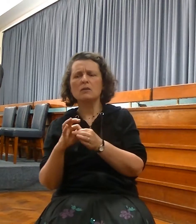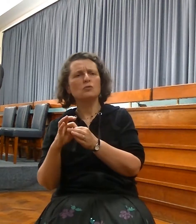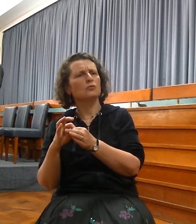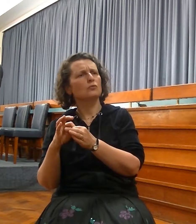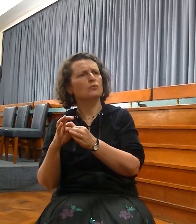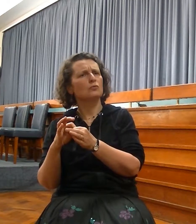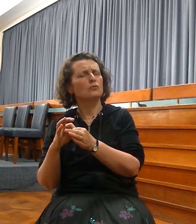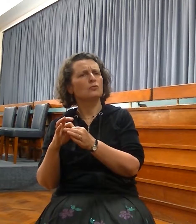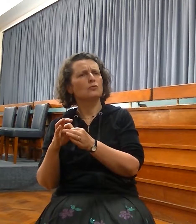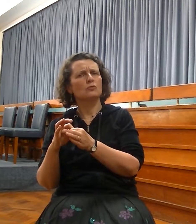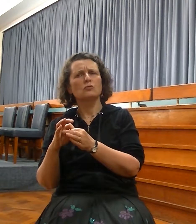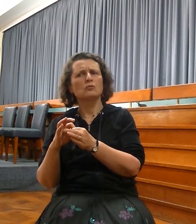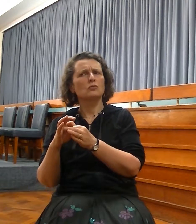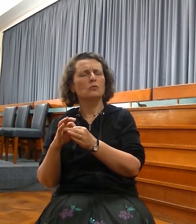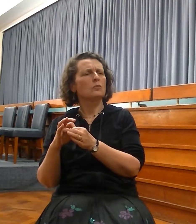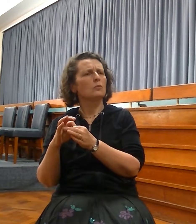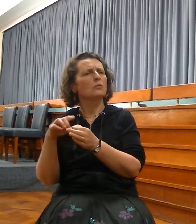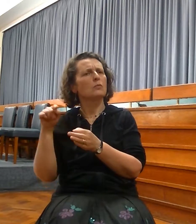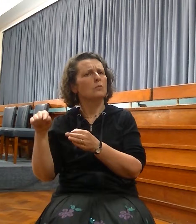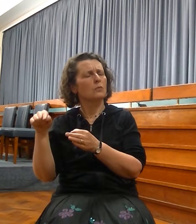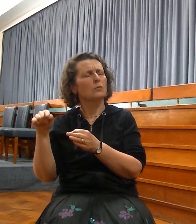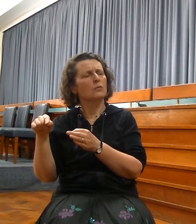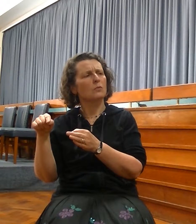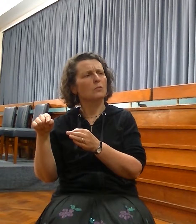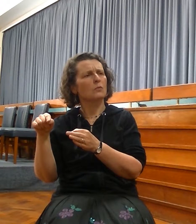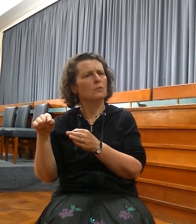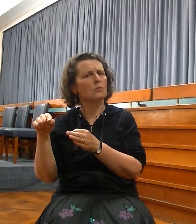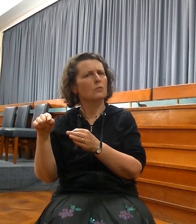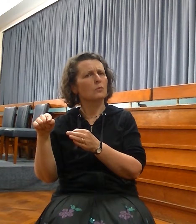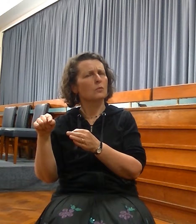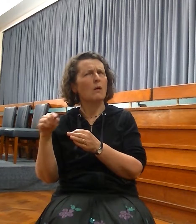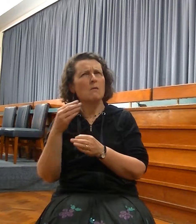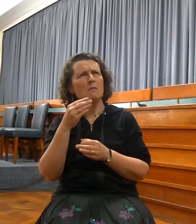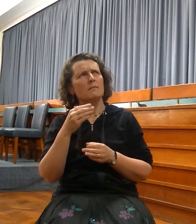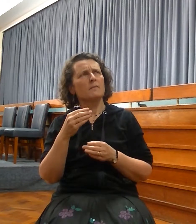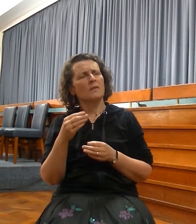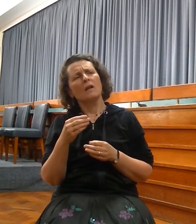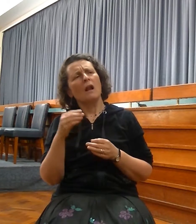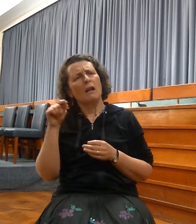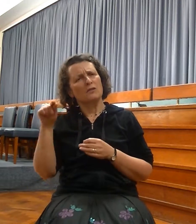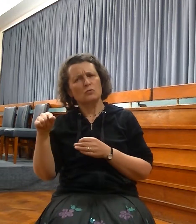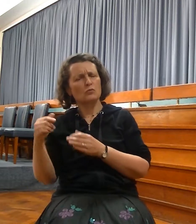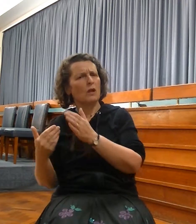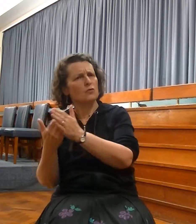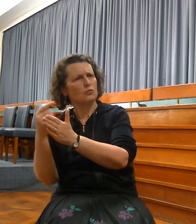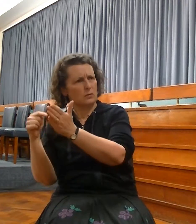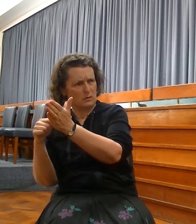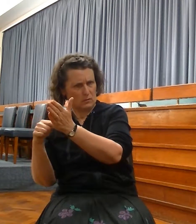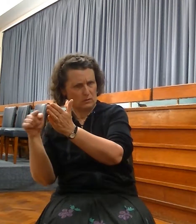we were studying the prophet Isaiah, but maybe it's a couple of years. Time does fly. And